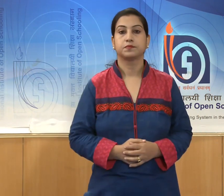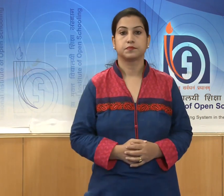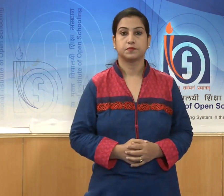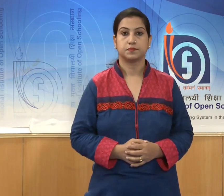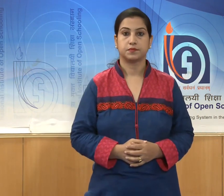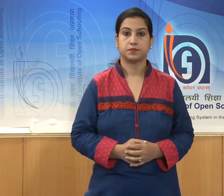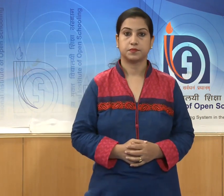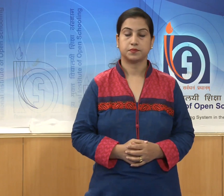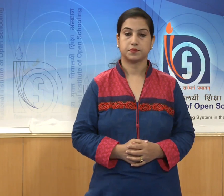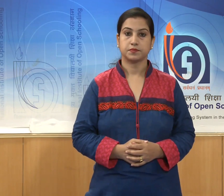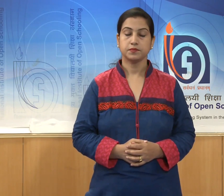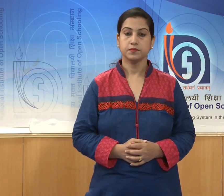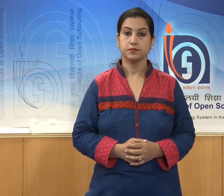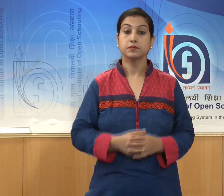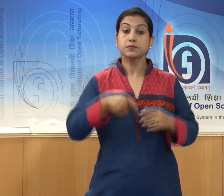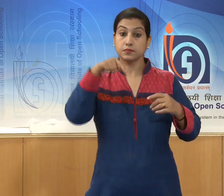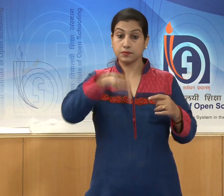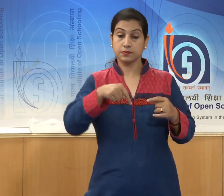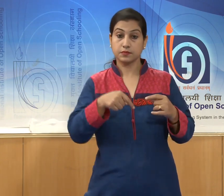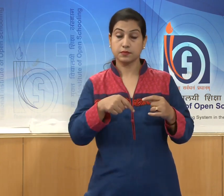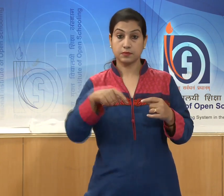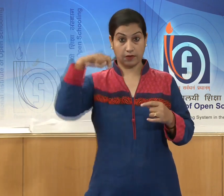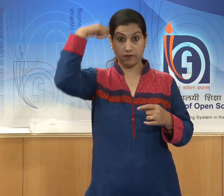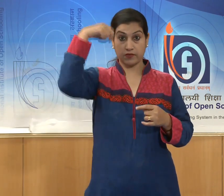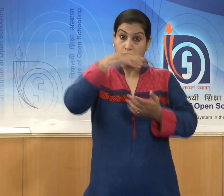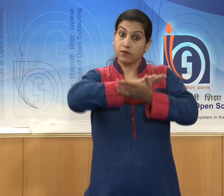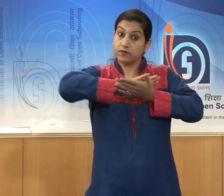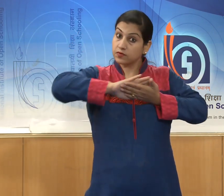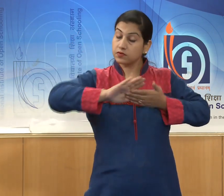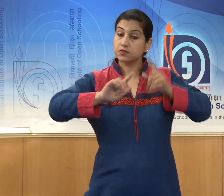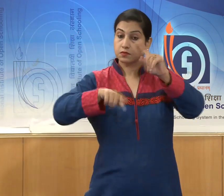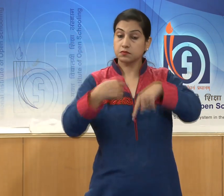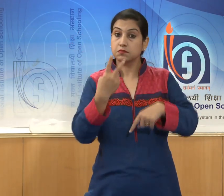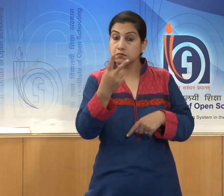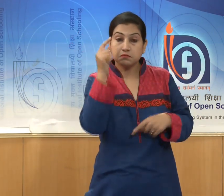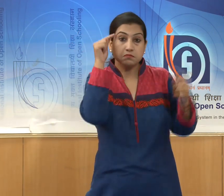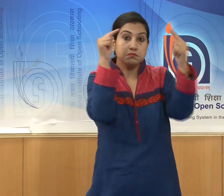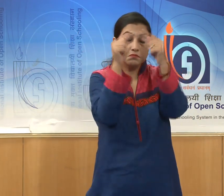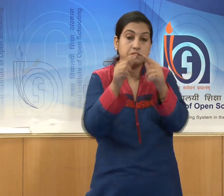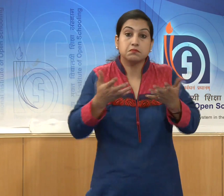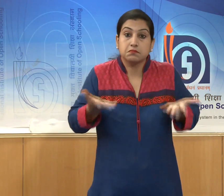After the study of this lesson,